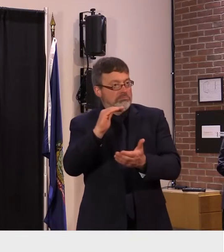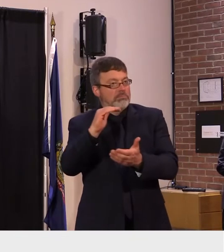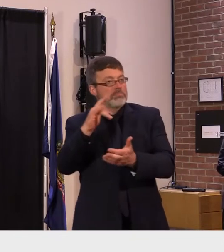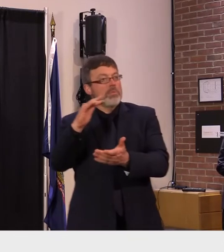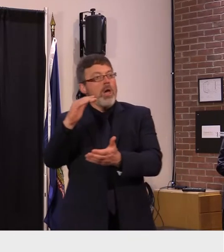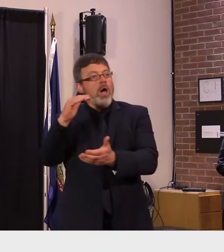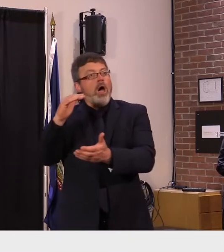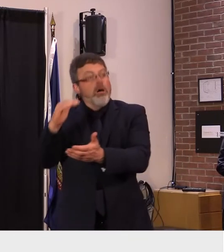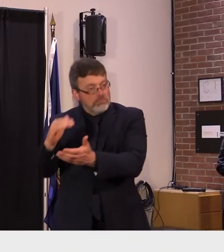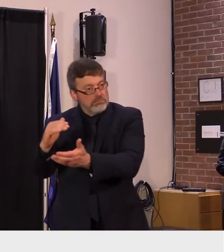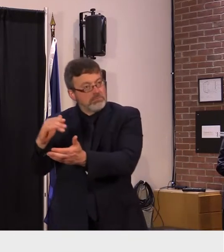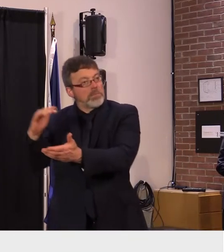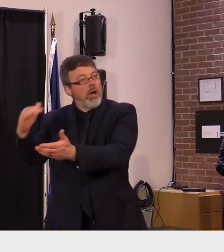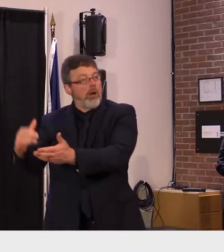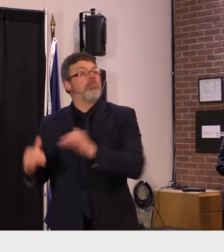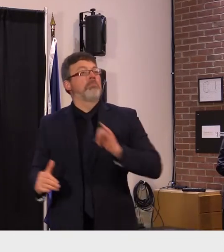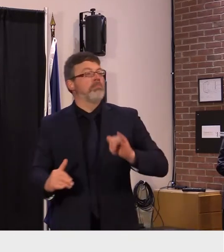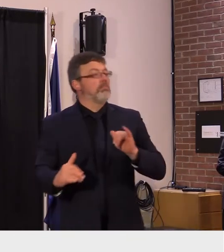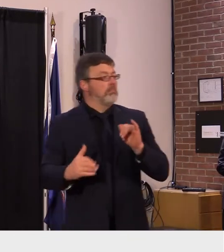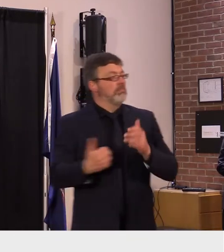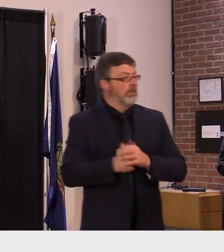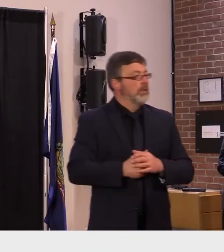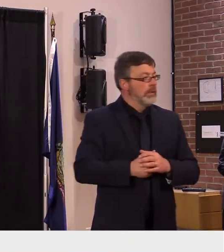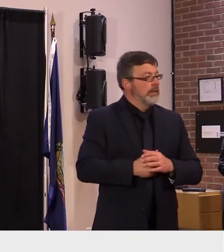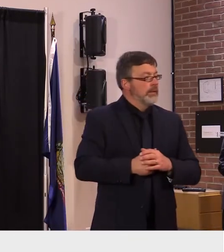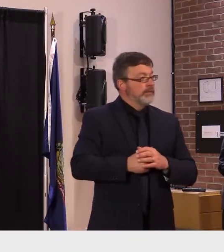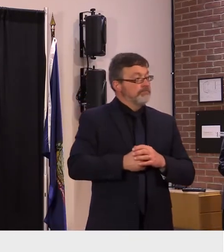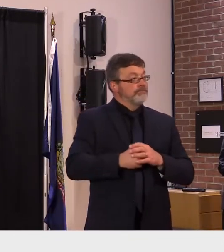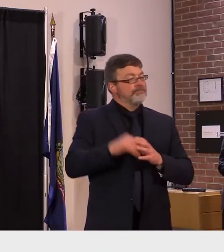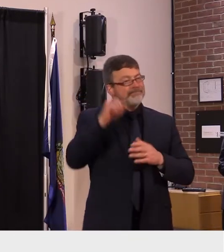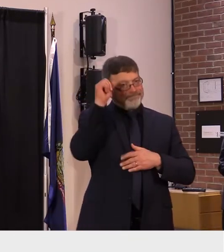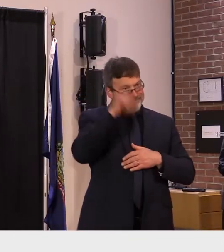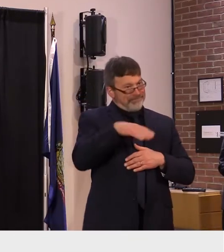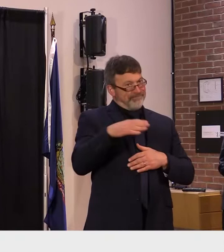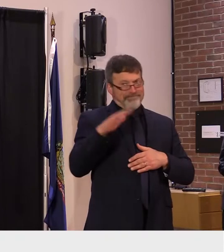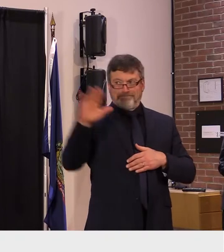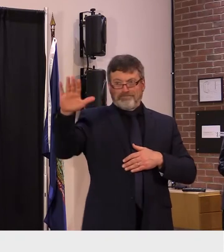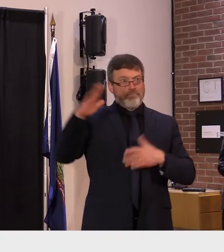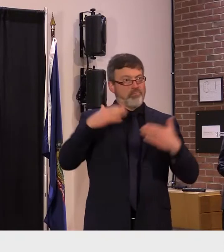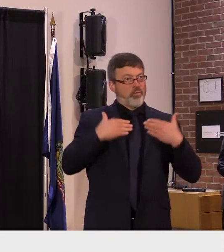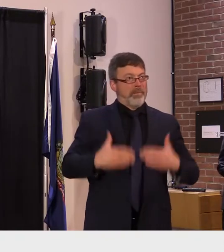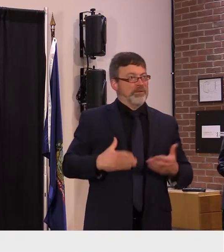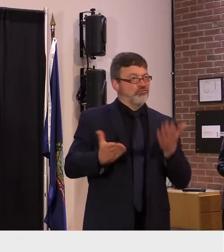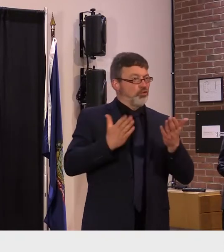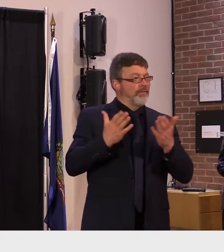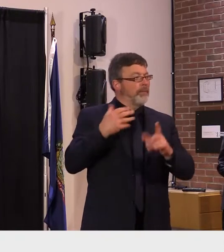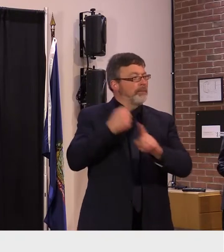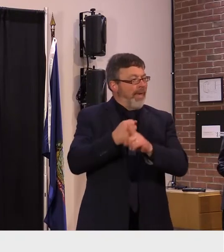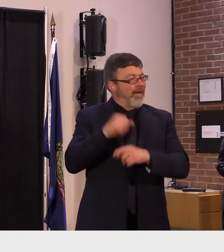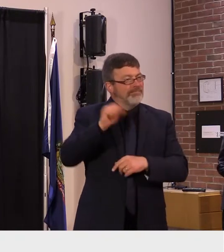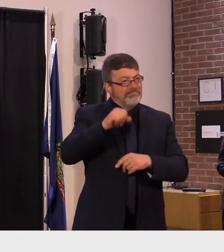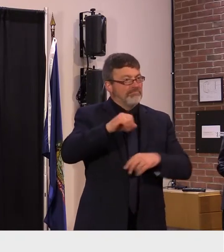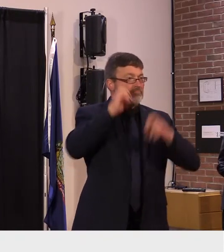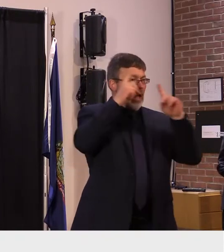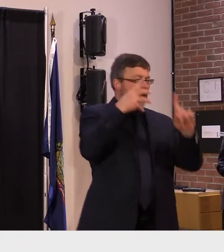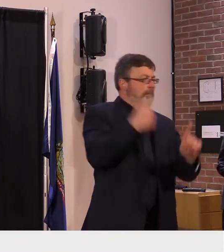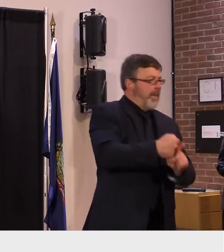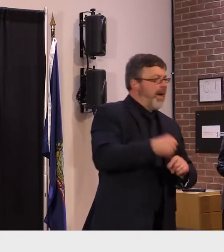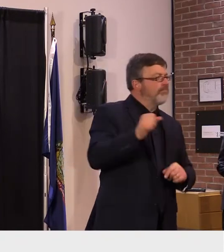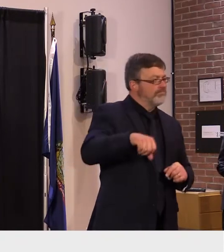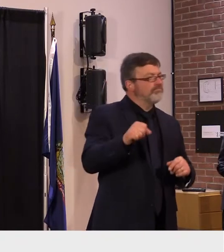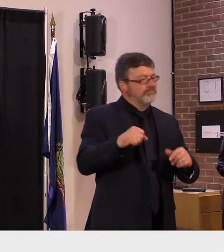services we've always been trying to balance the public health risks of the virus with the social risks for the mitigation strategies and as